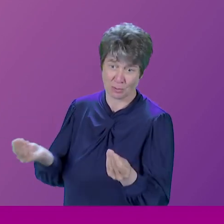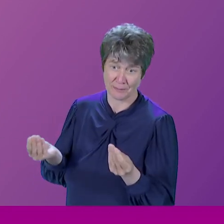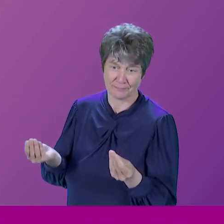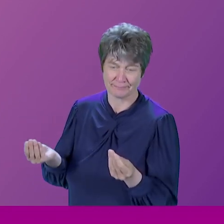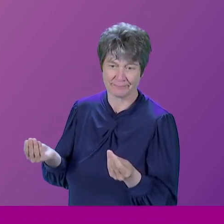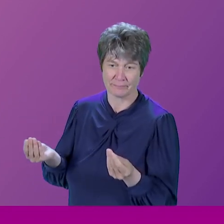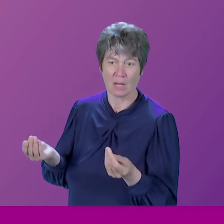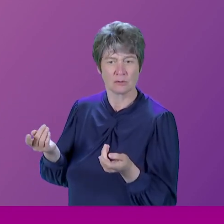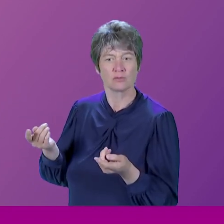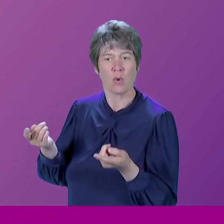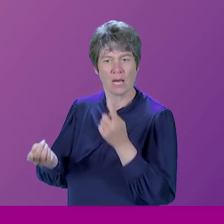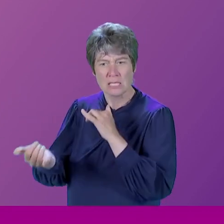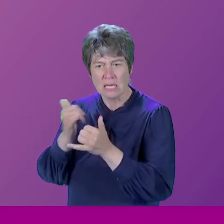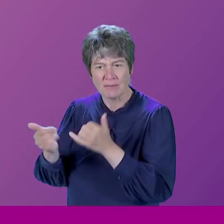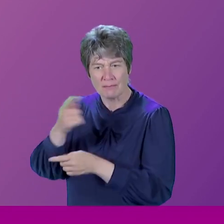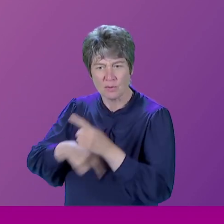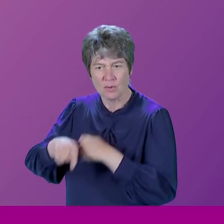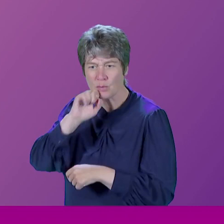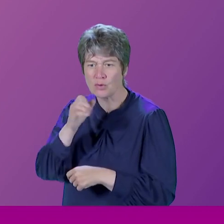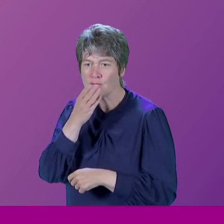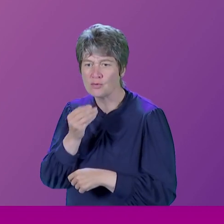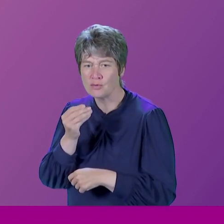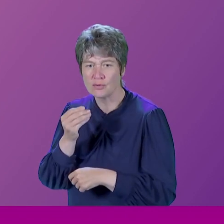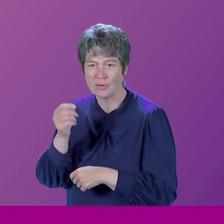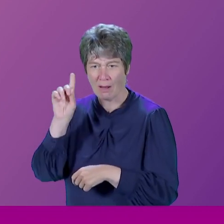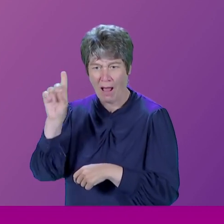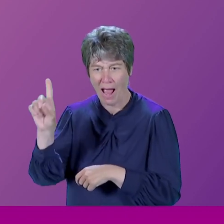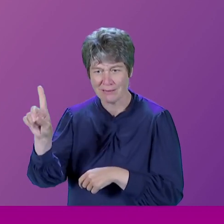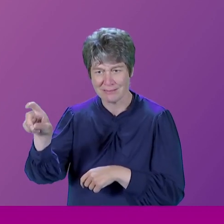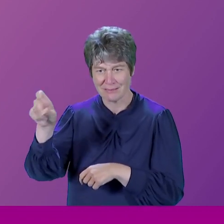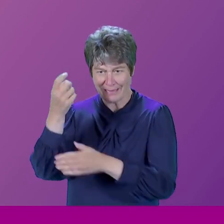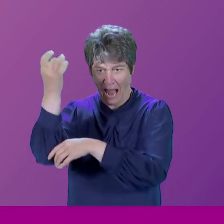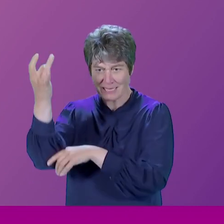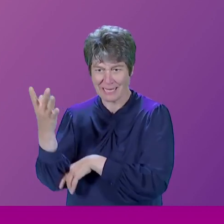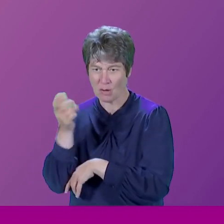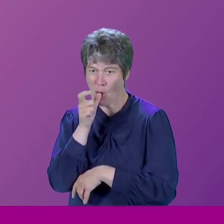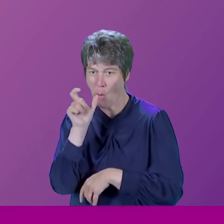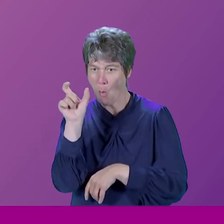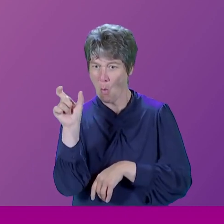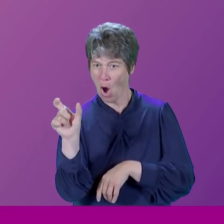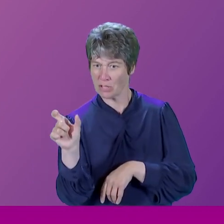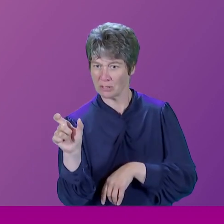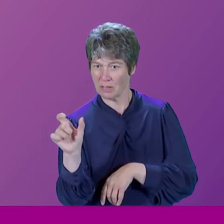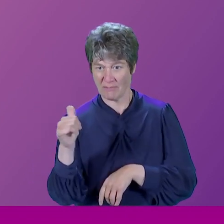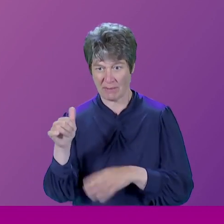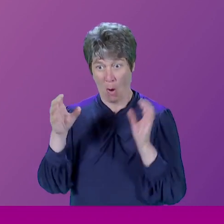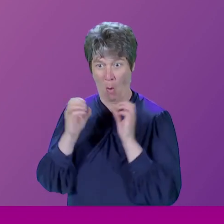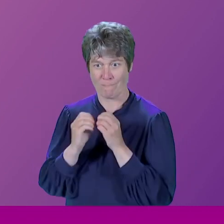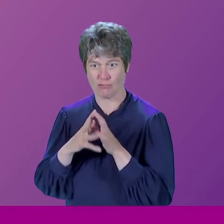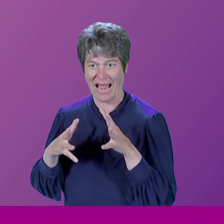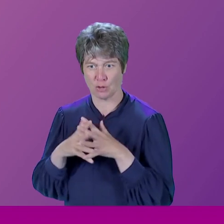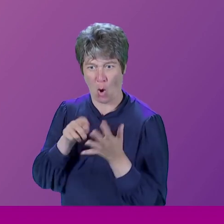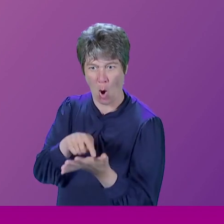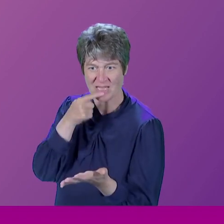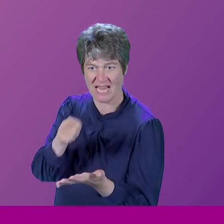to, you know, using a single word. My Bradshaw mentions crabs. Ah! I must go and investigate fishing for crabs. It was getting